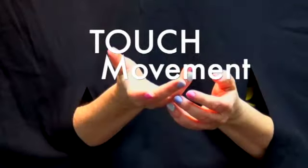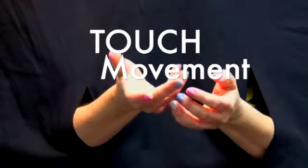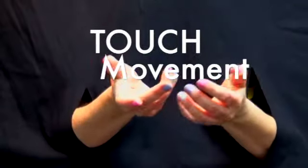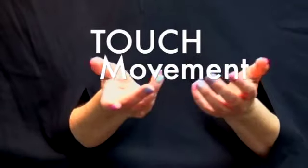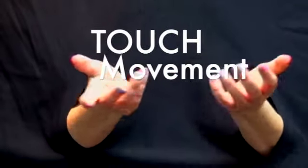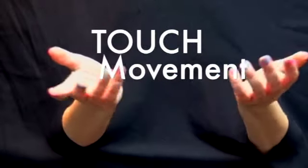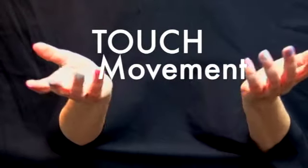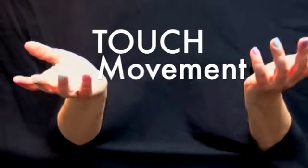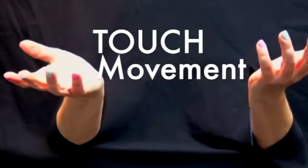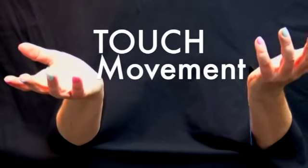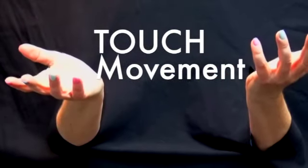Touch and movement.